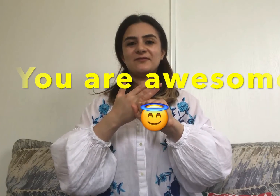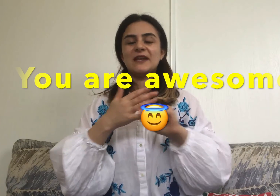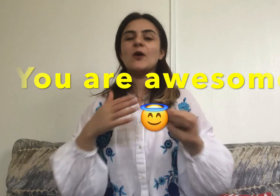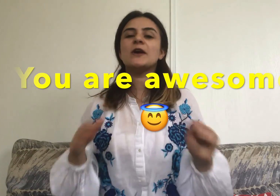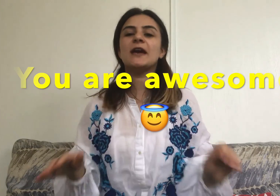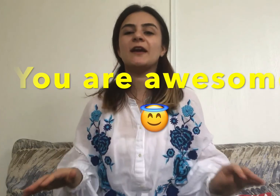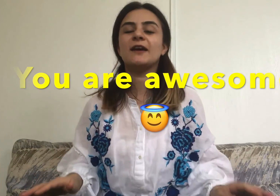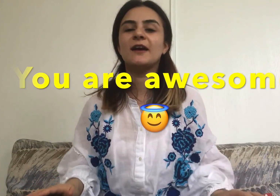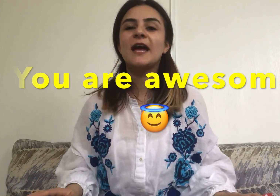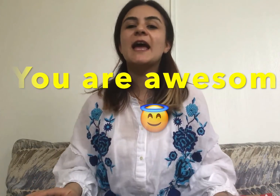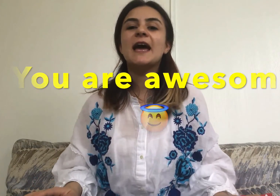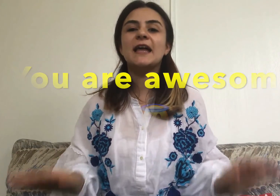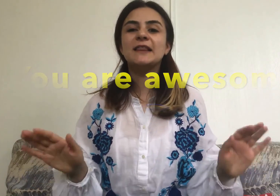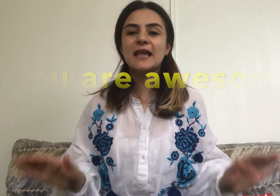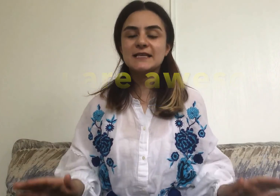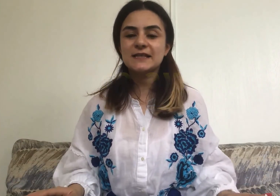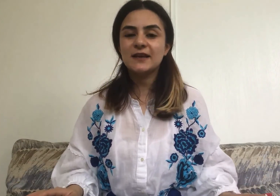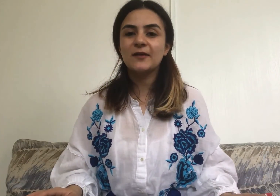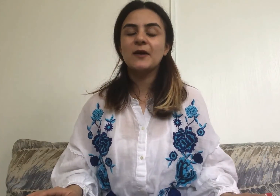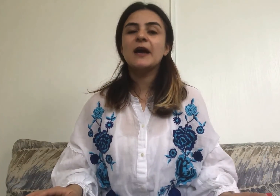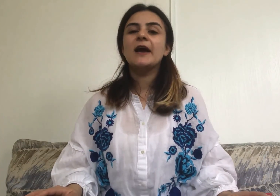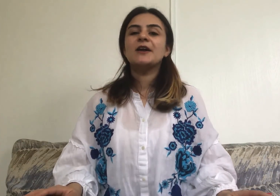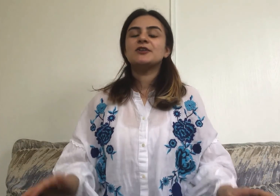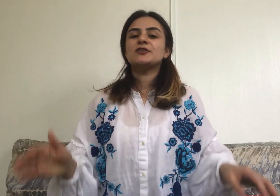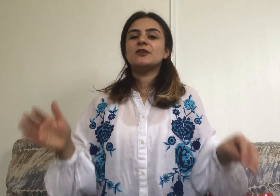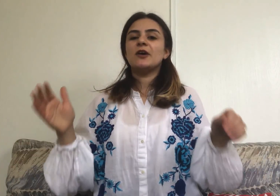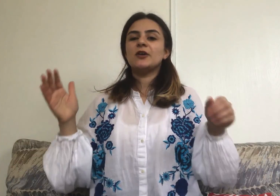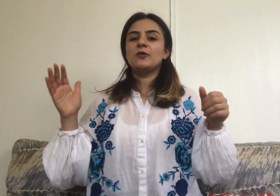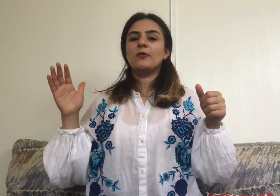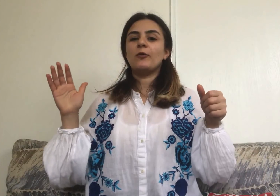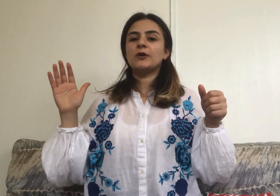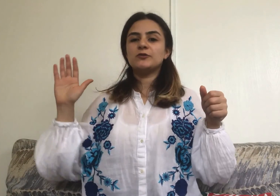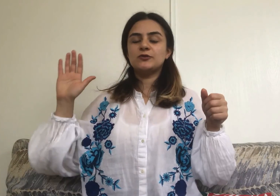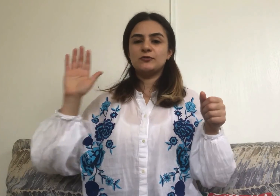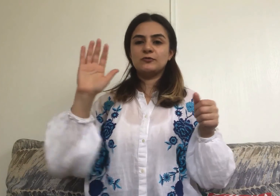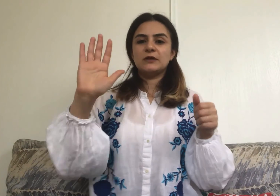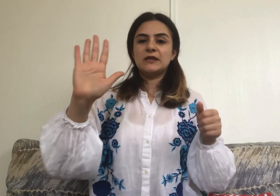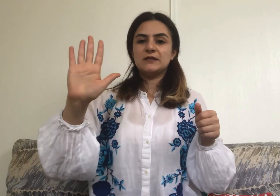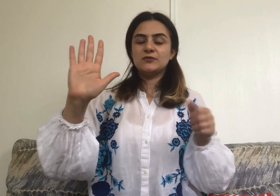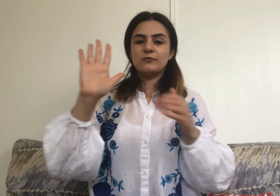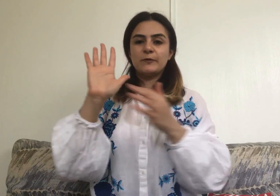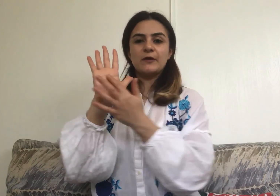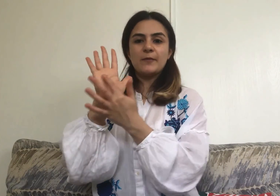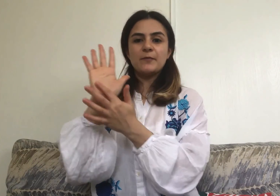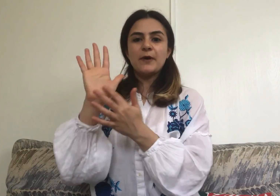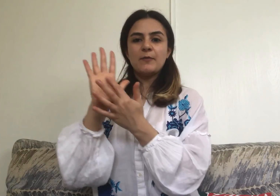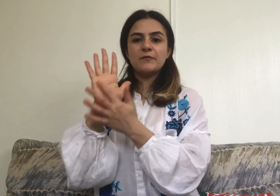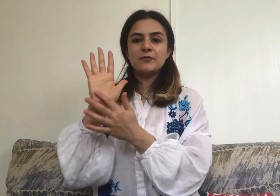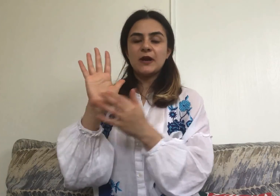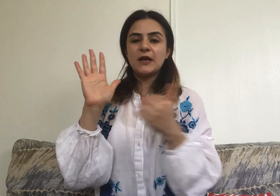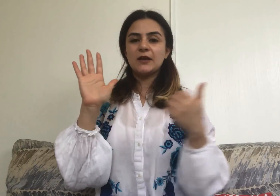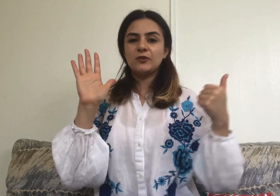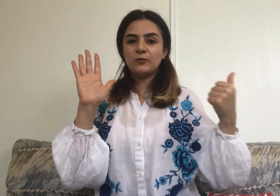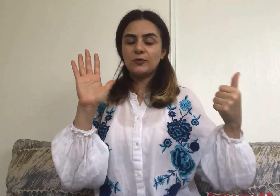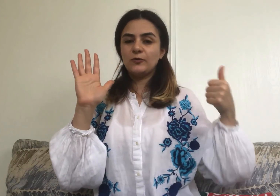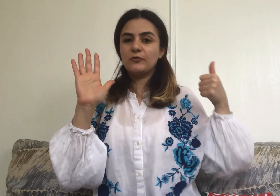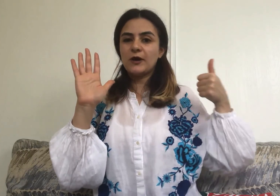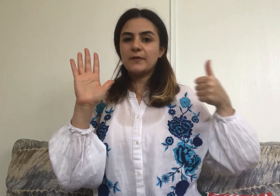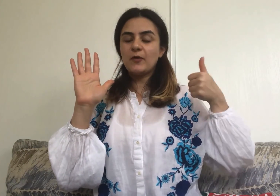Let's And lastly, what you do is you grab the palm of your hand, you grab the